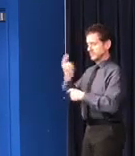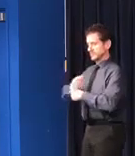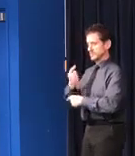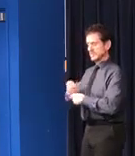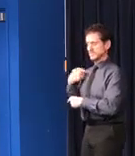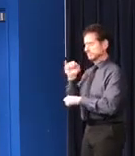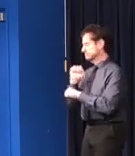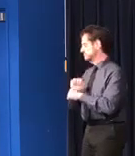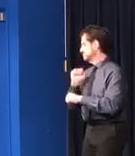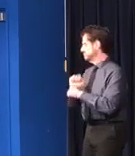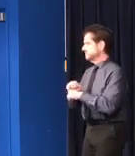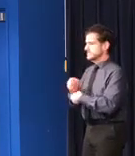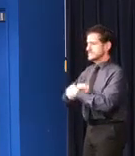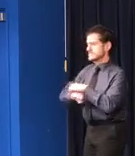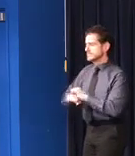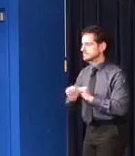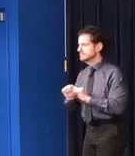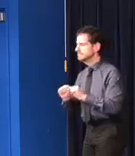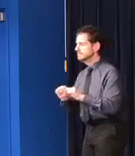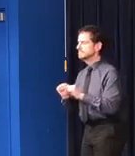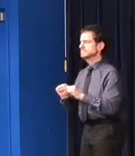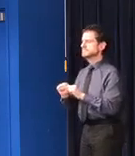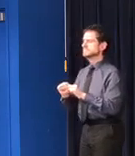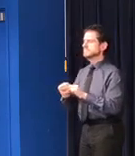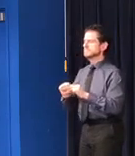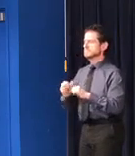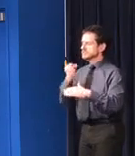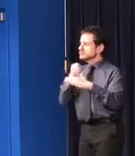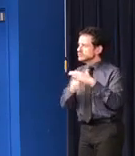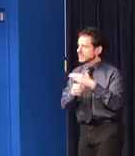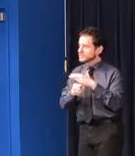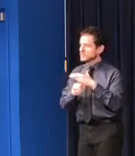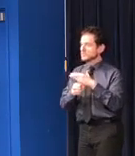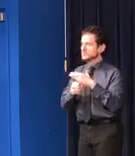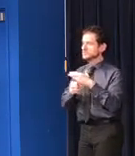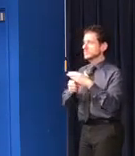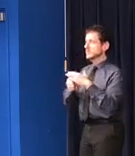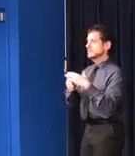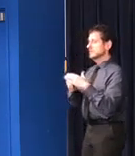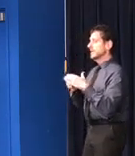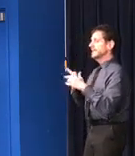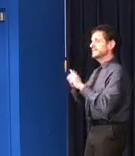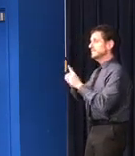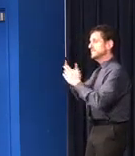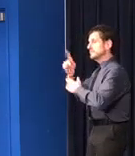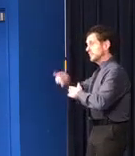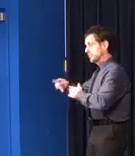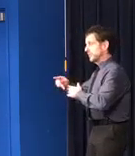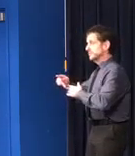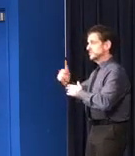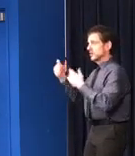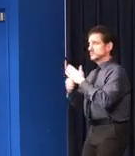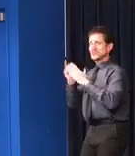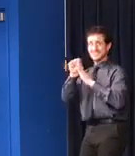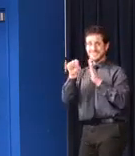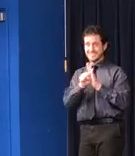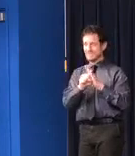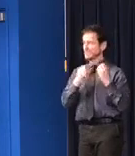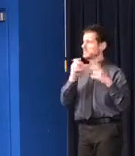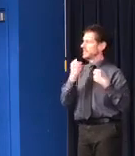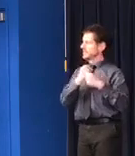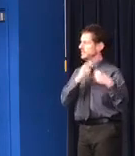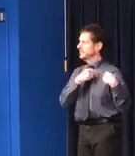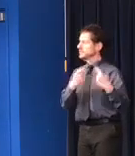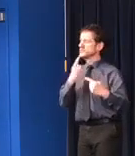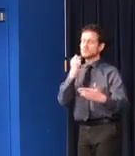relentlessly to build on the infrastructure of shelters and programs that have been partners with the state for many years to meet the dynamic